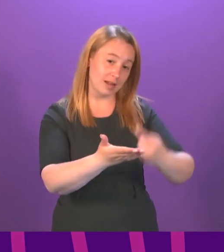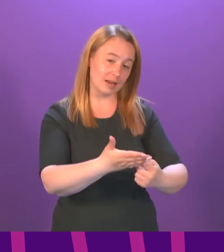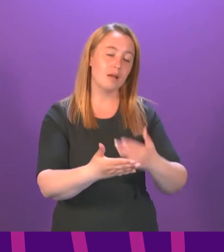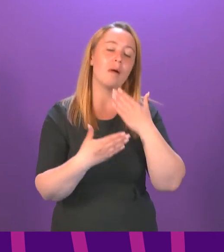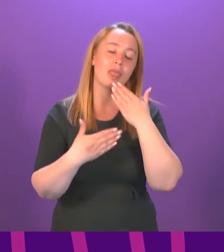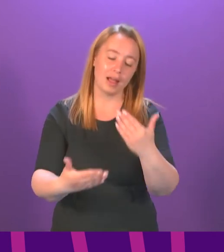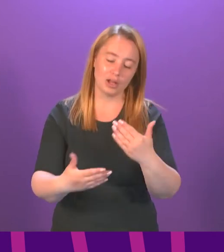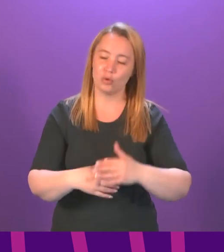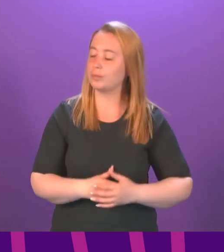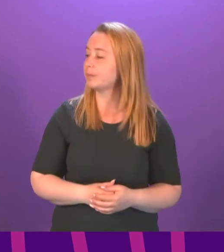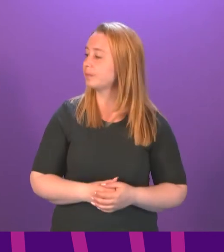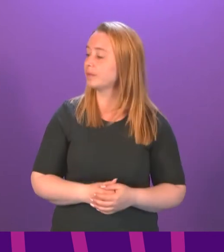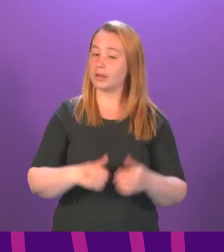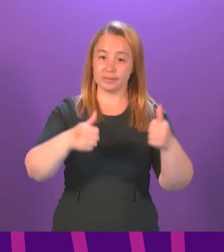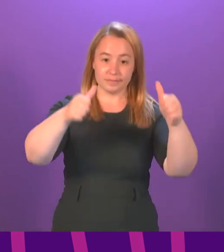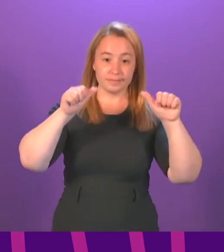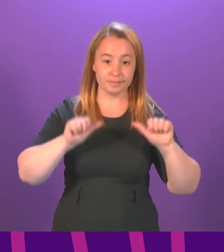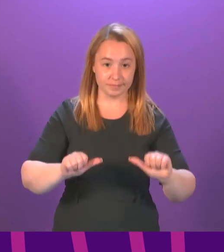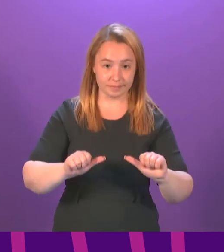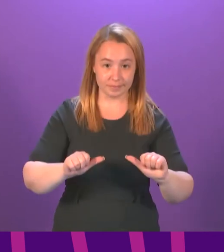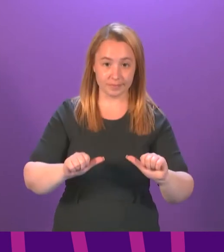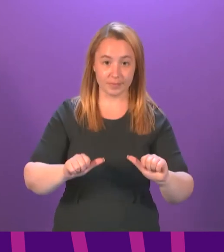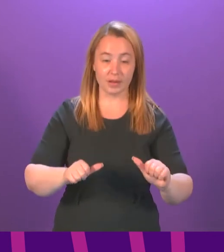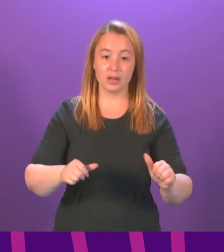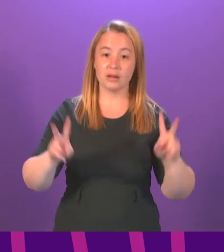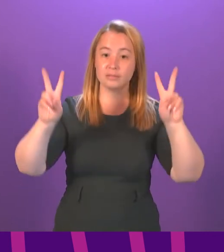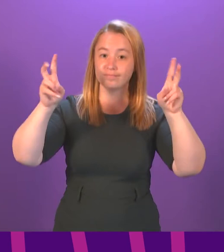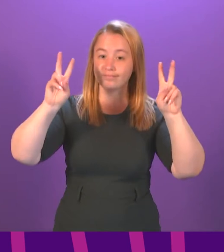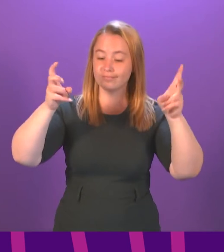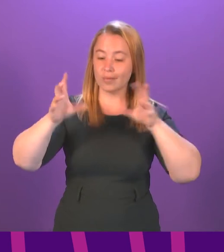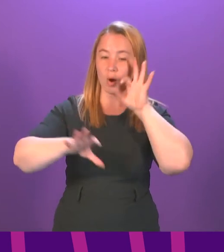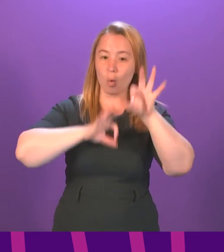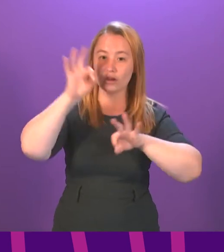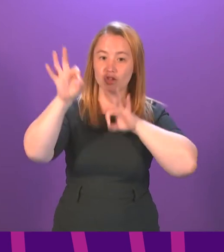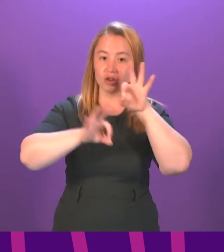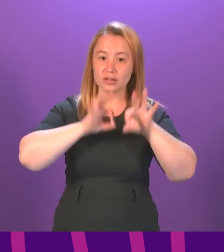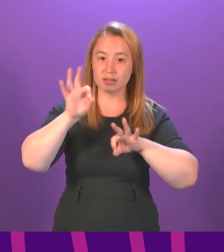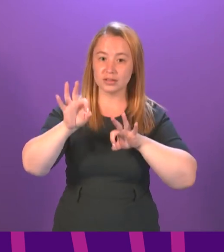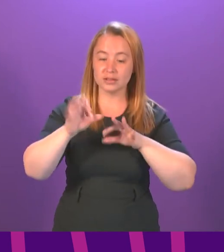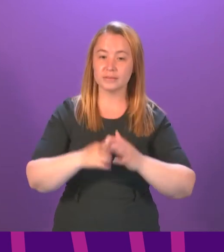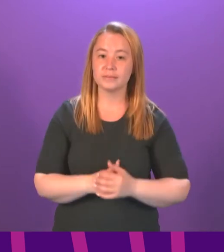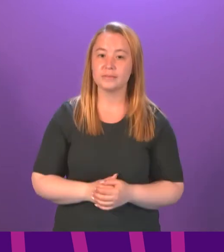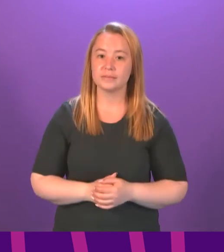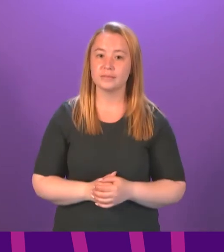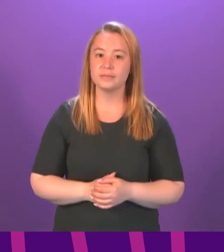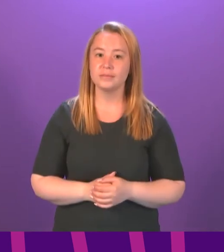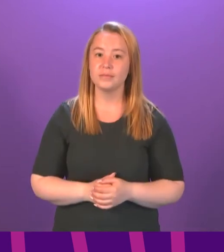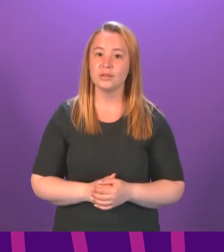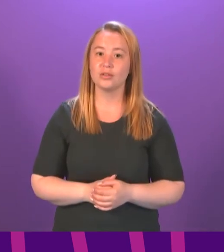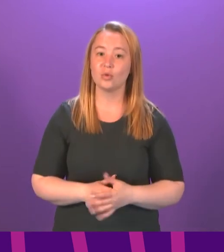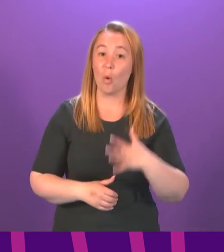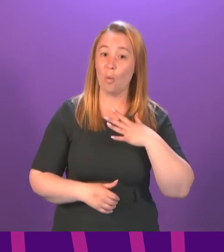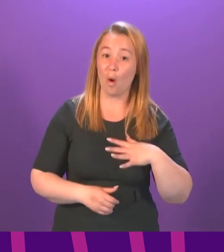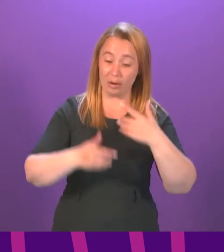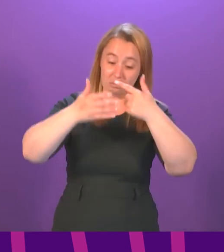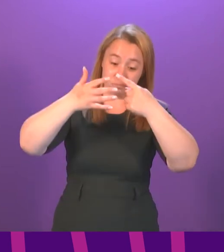point of order. I will now move to the next item of business, which is topical questions. As ever, in order to get in as many people as